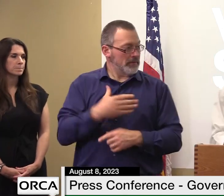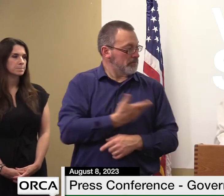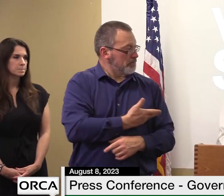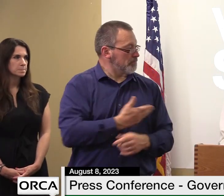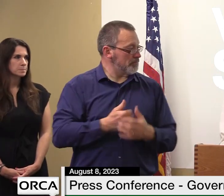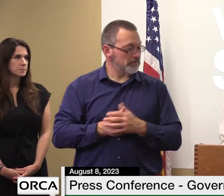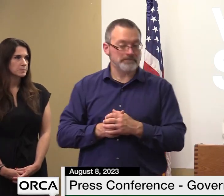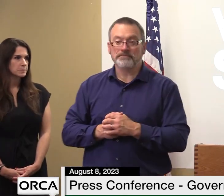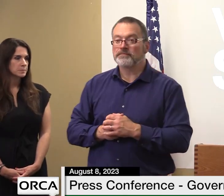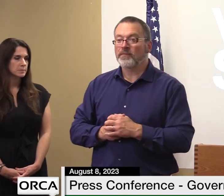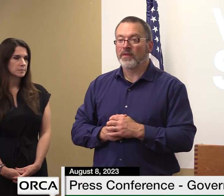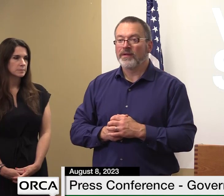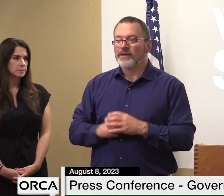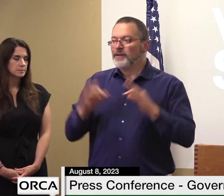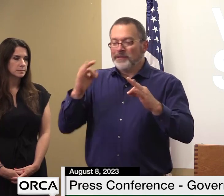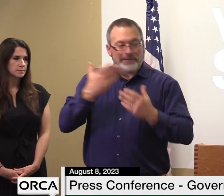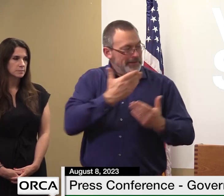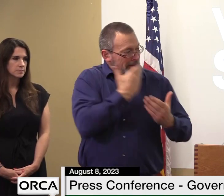thank you ma'am